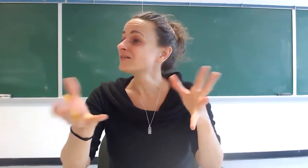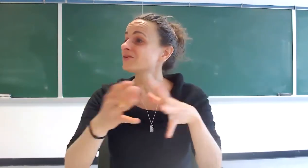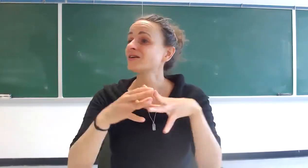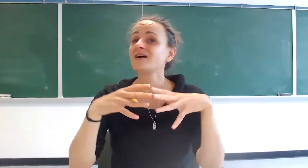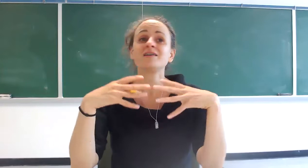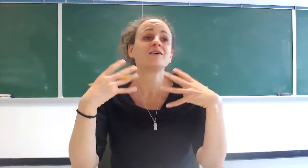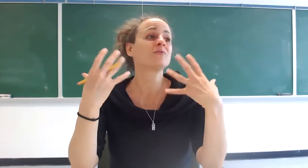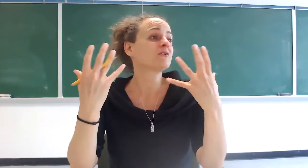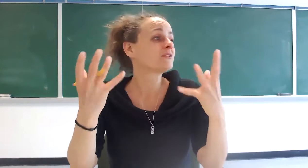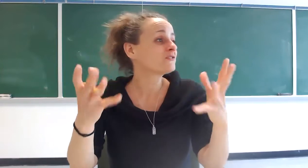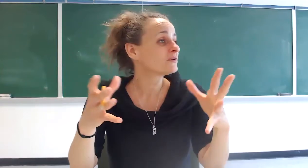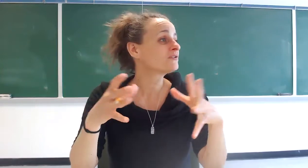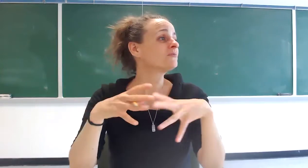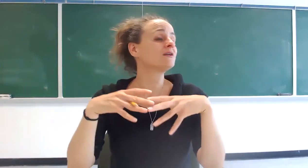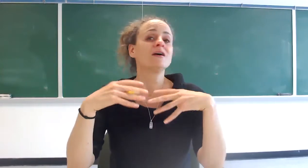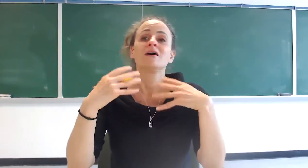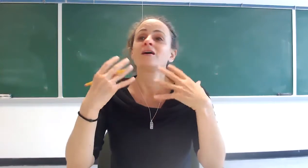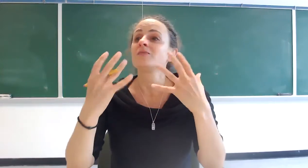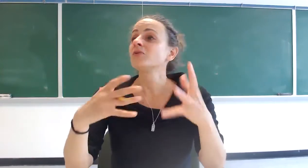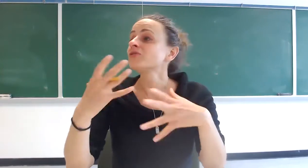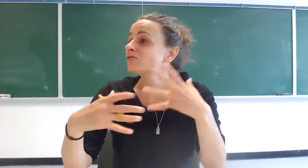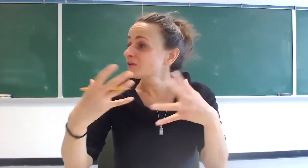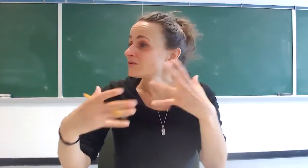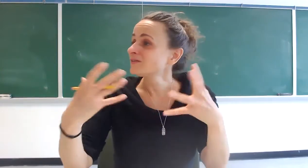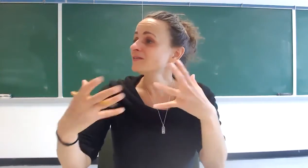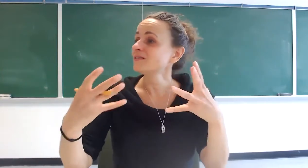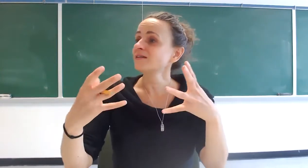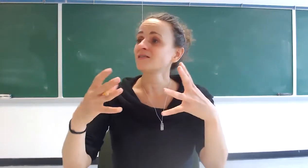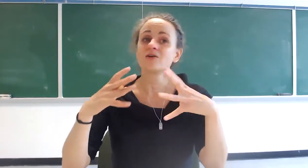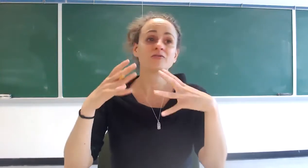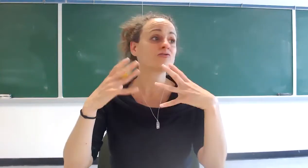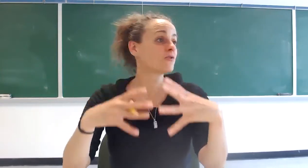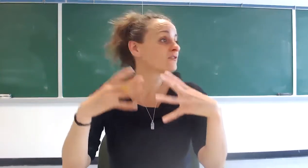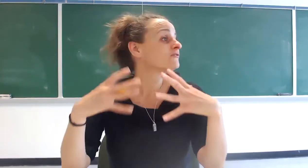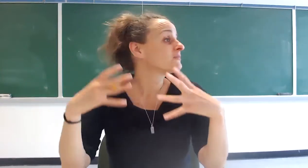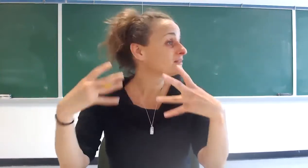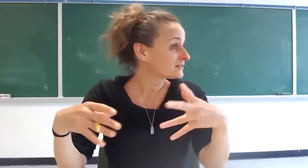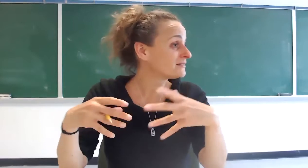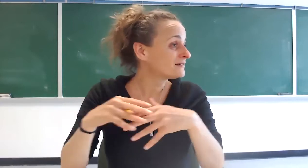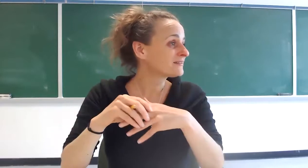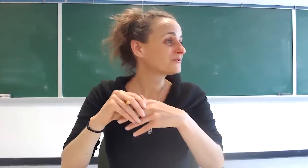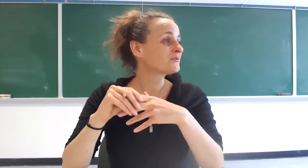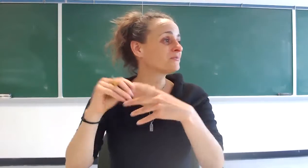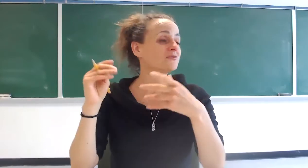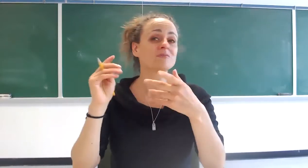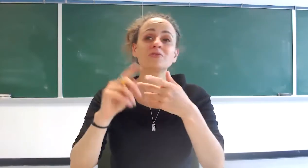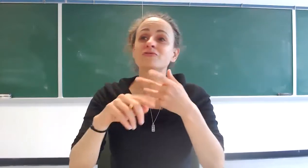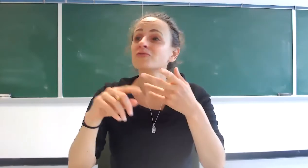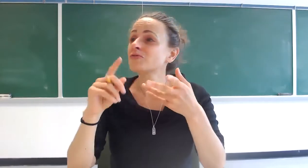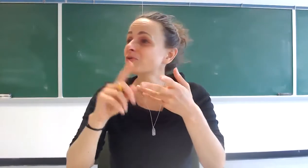on God on what it means to be human uh most of the figures in these texts are strong female leads so we'll be doing book of Ruth book